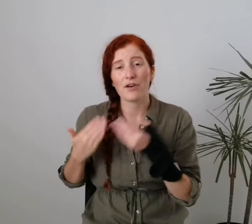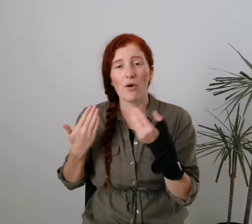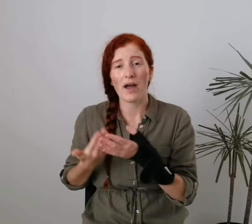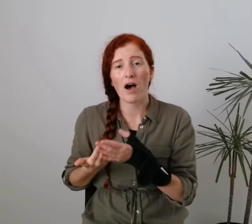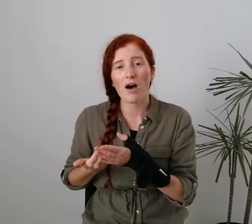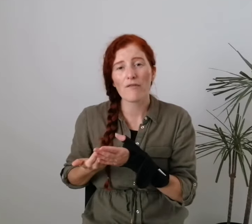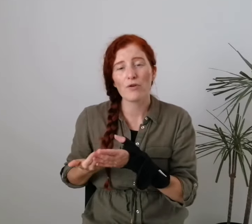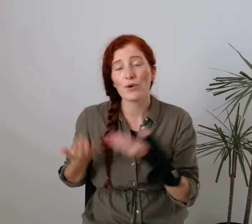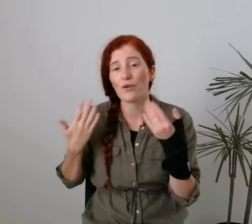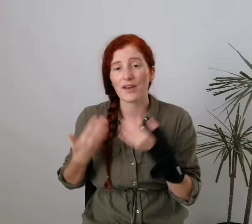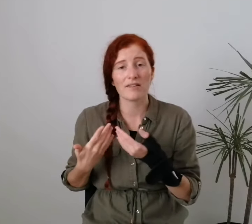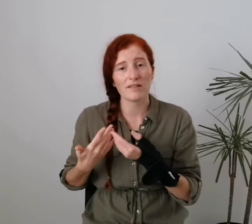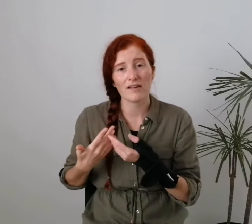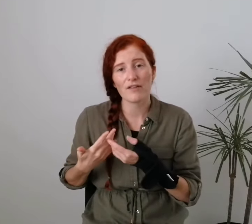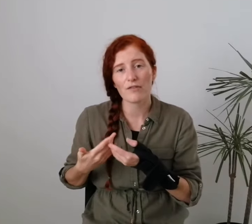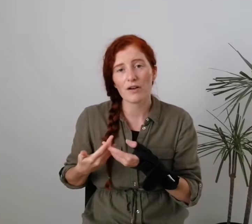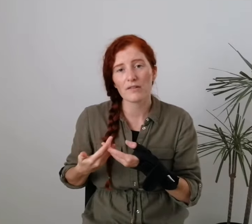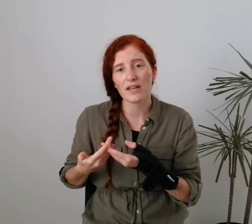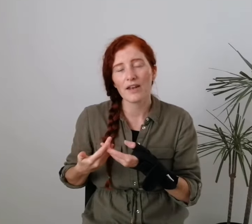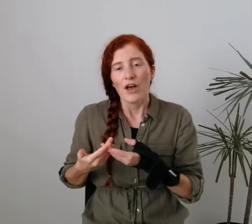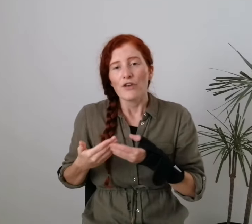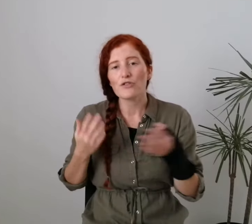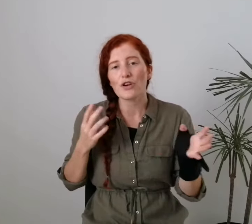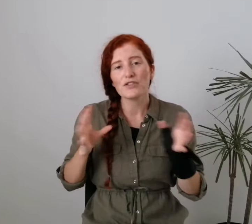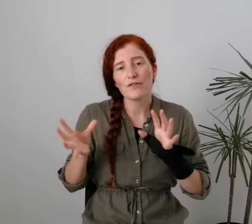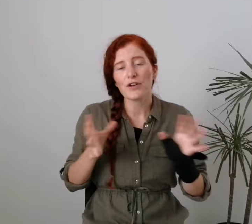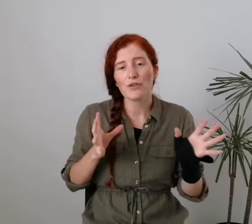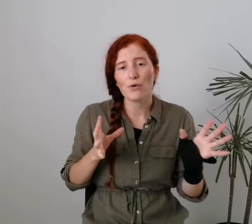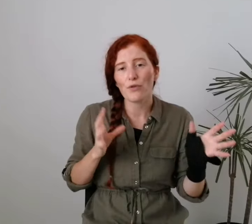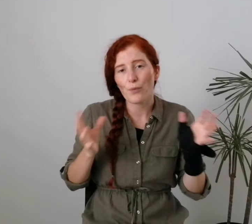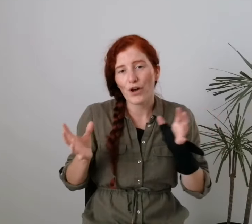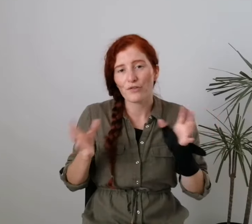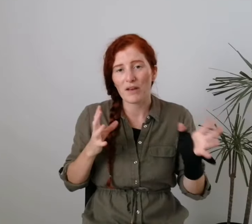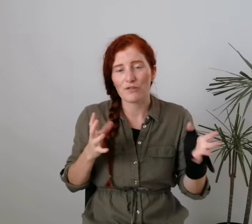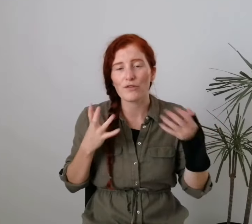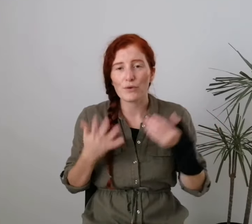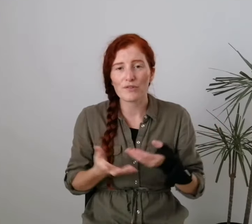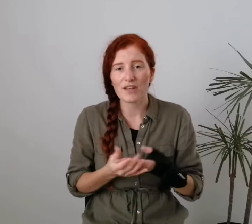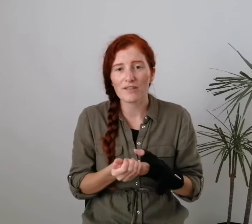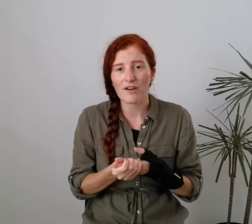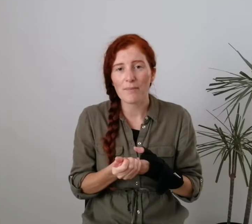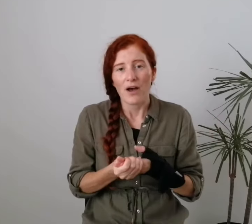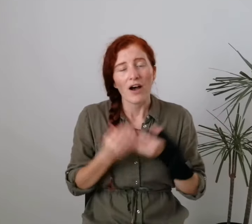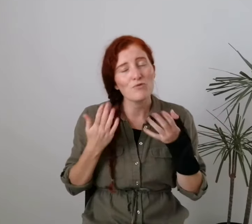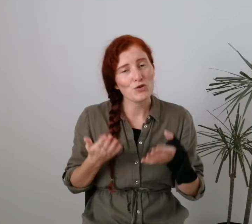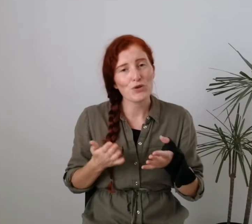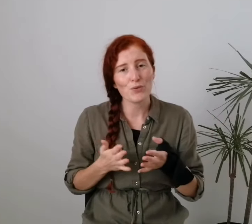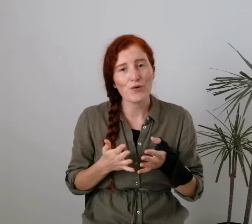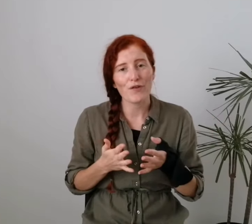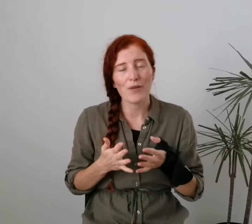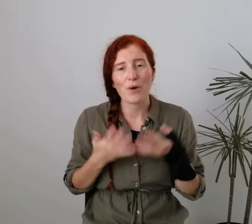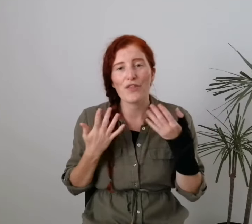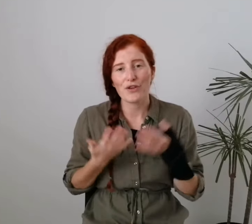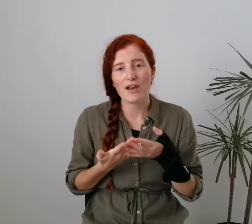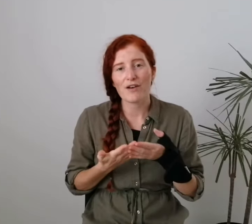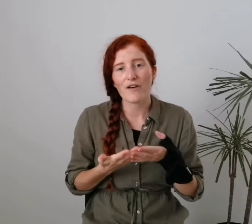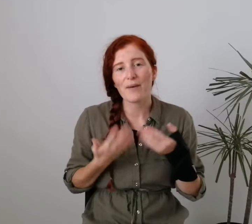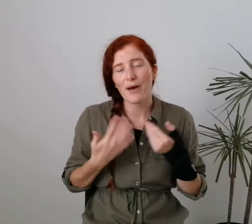that are quite harmful and not necessary for our skin. So try to find an oil that works best for your skin type. I'm sure you will find one that you love. I